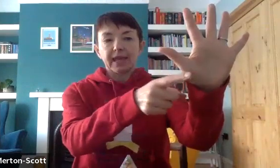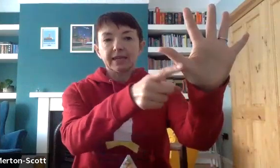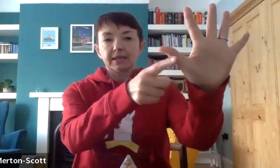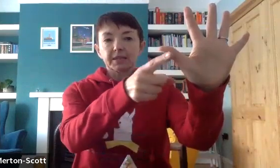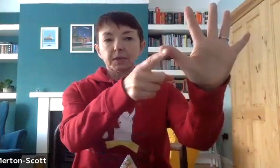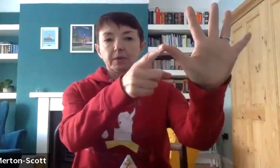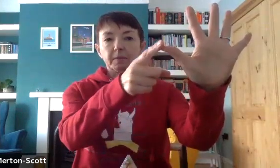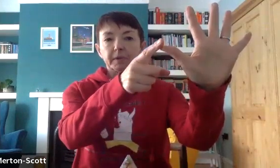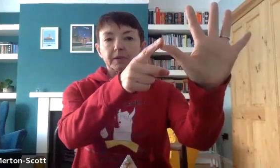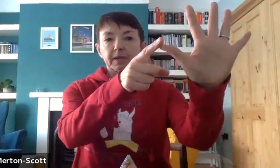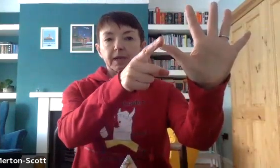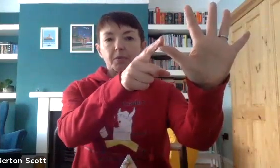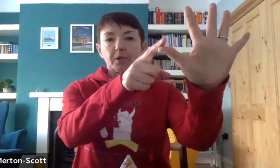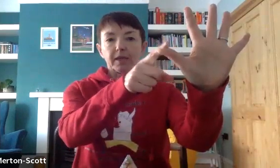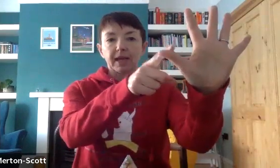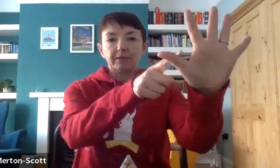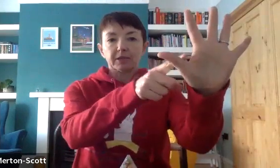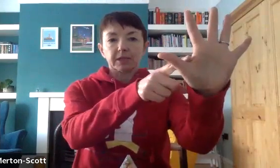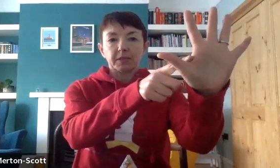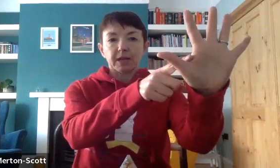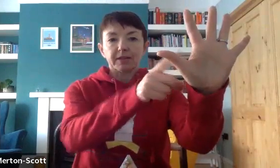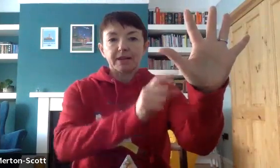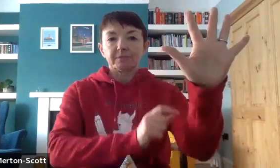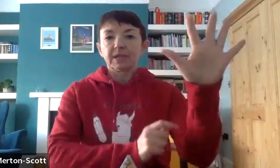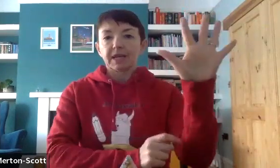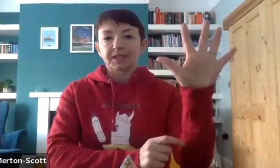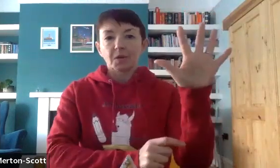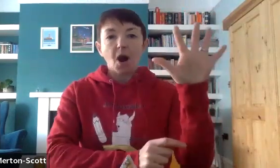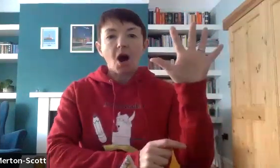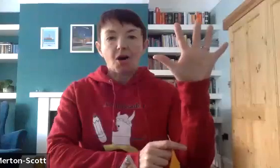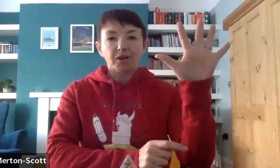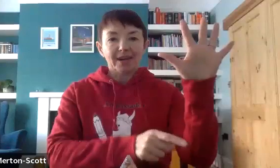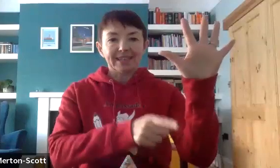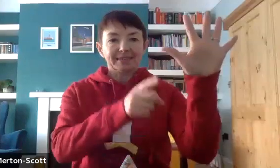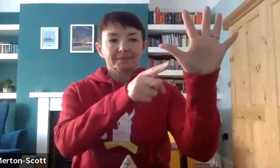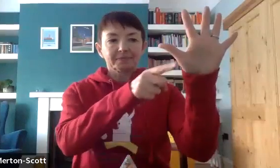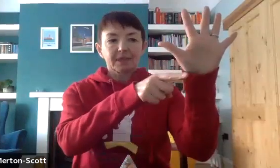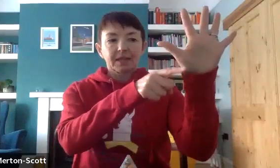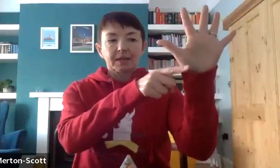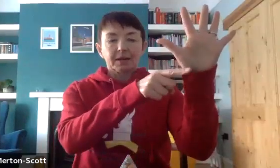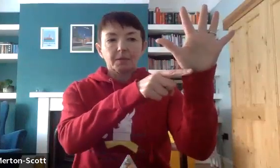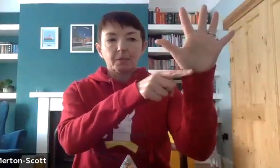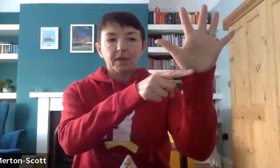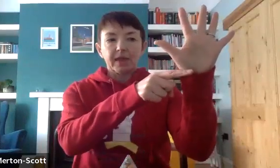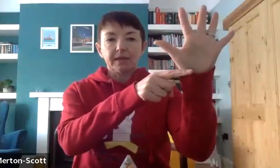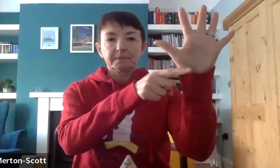in as we go up, breathing out as we go down. So are you ready? Breathe in.